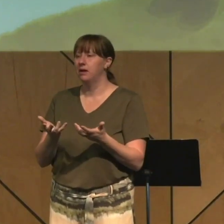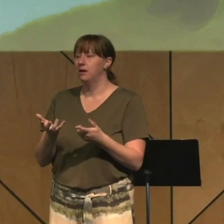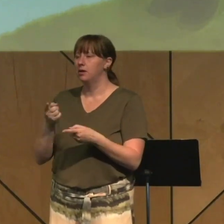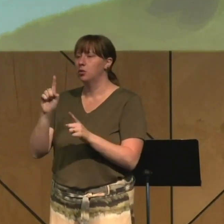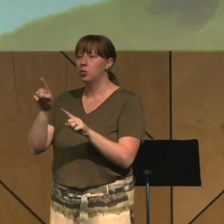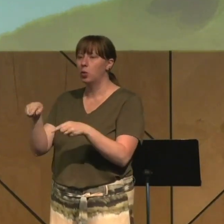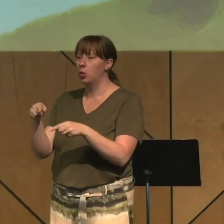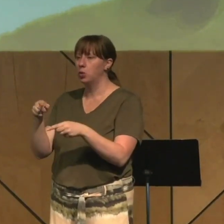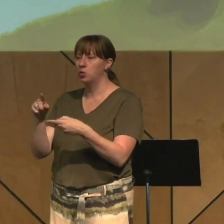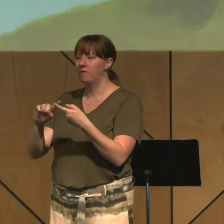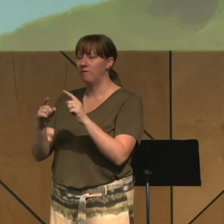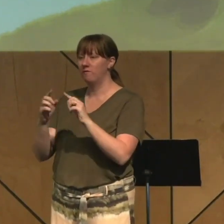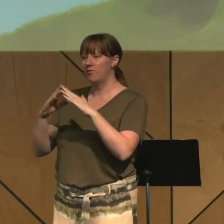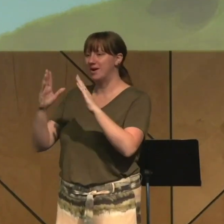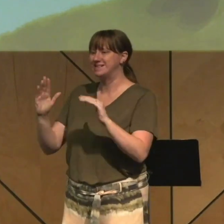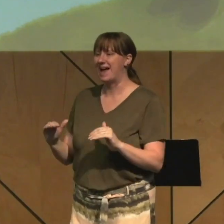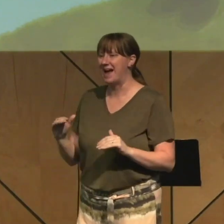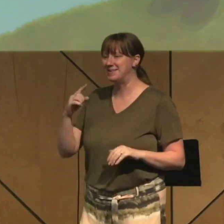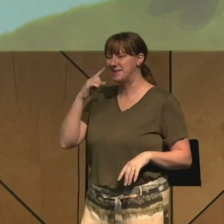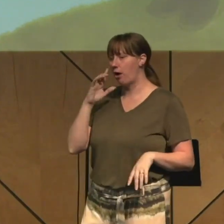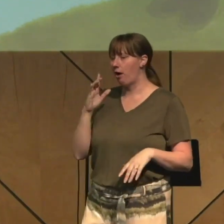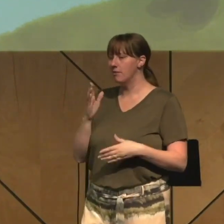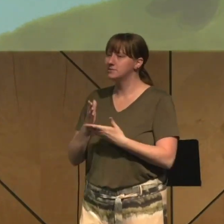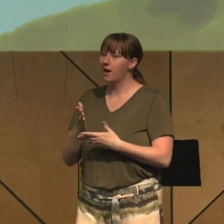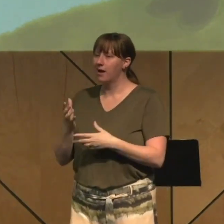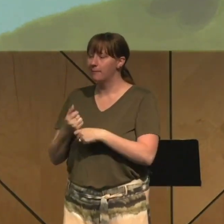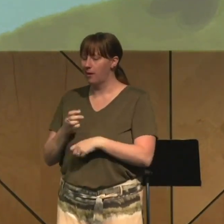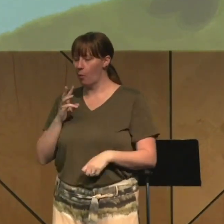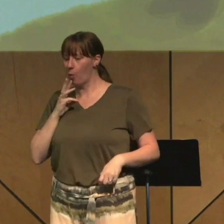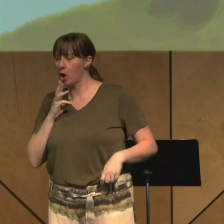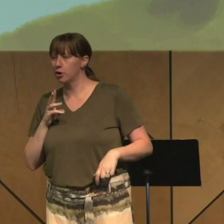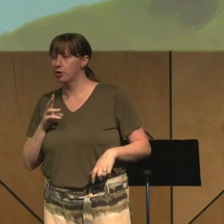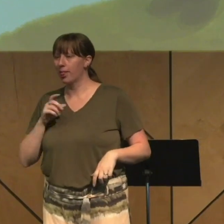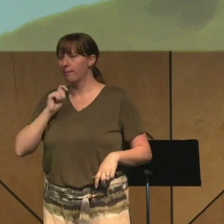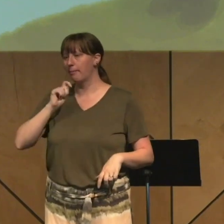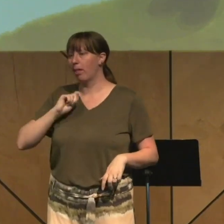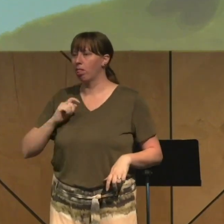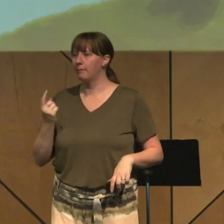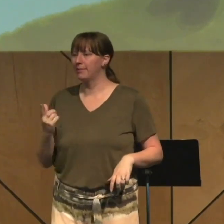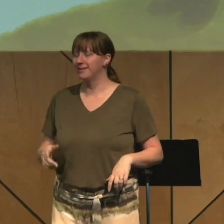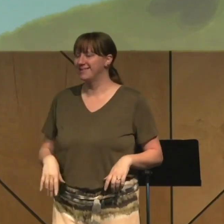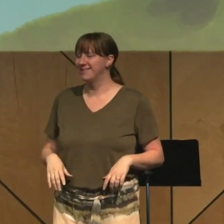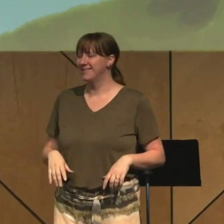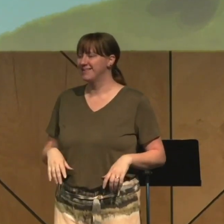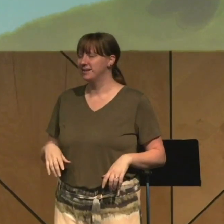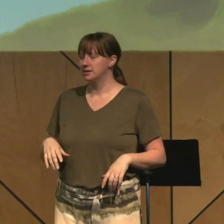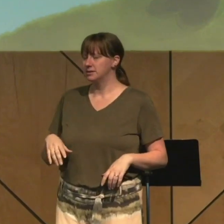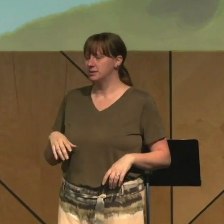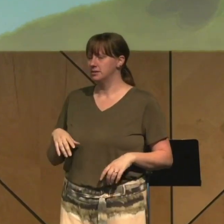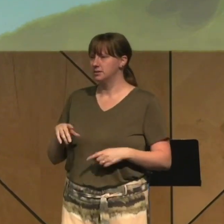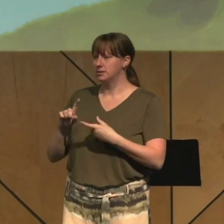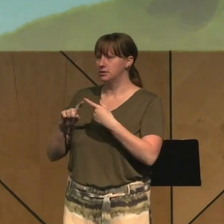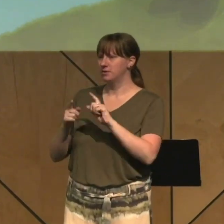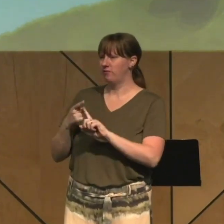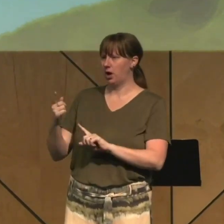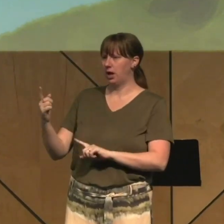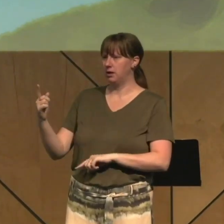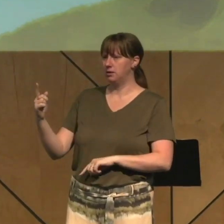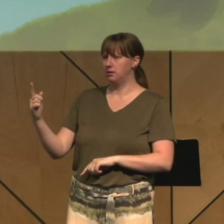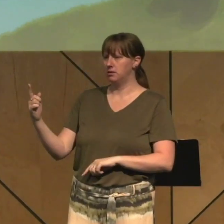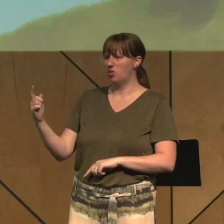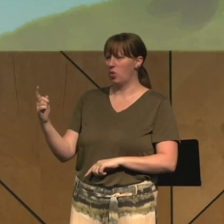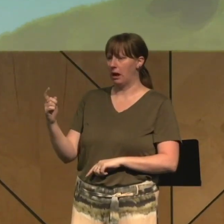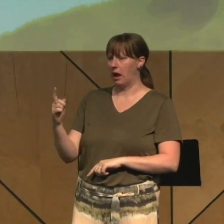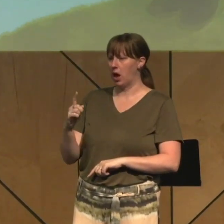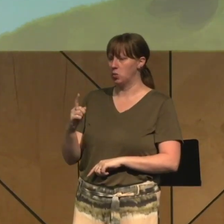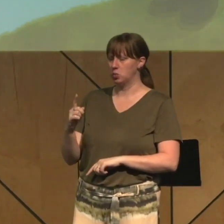stop in to get water and a popsicle sort of thing. But while we were at our friend's house, he came walking out of a room to